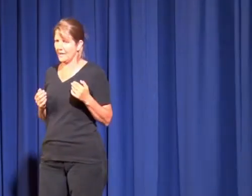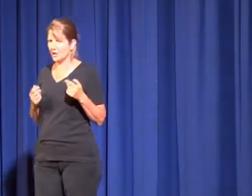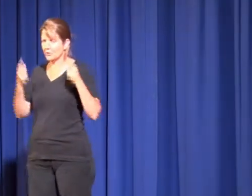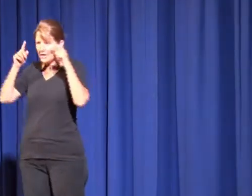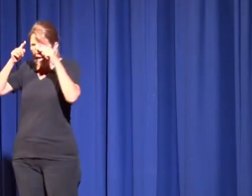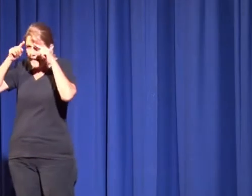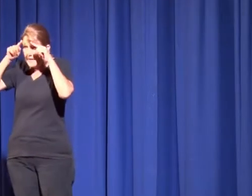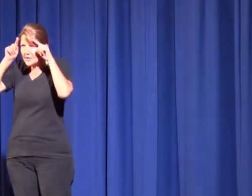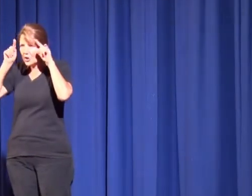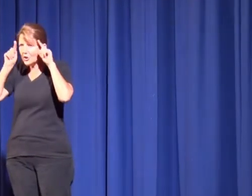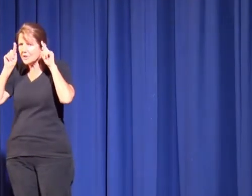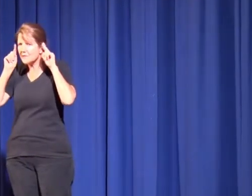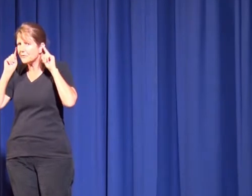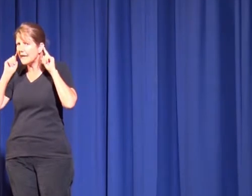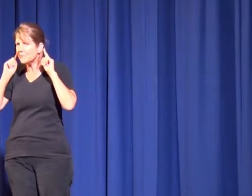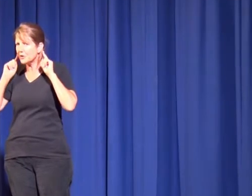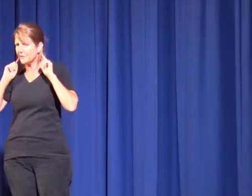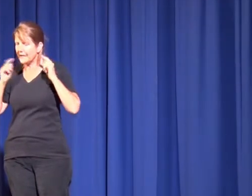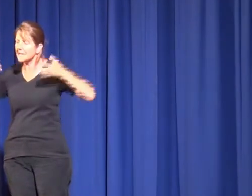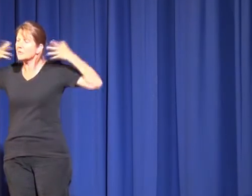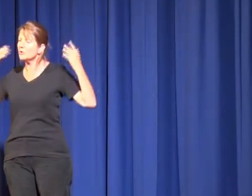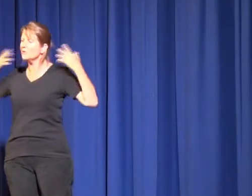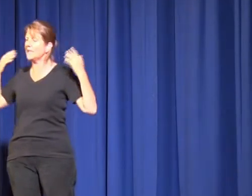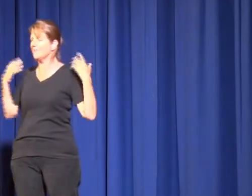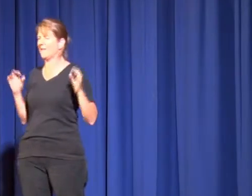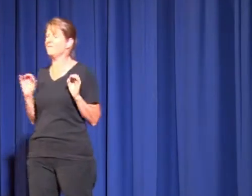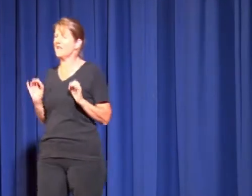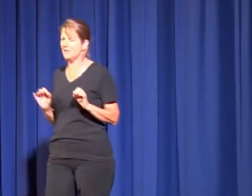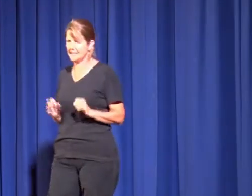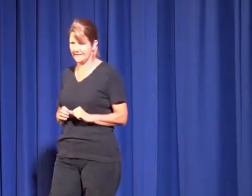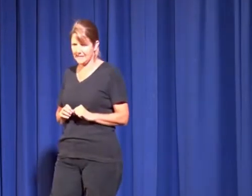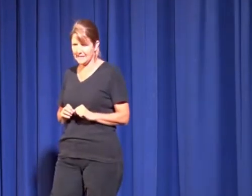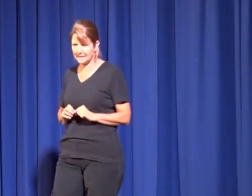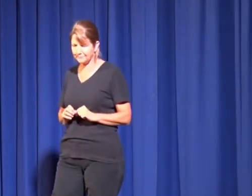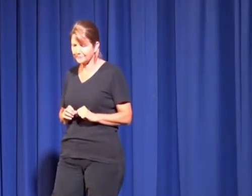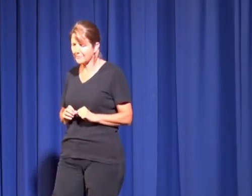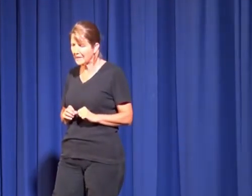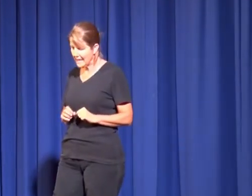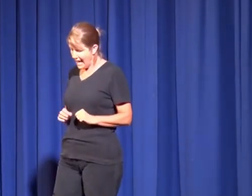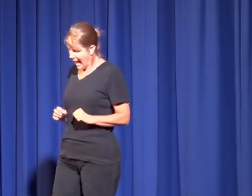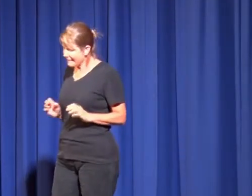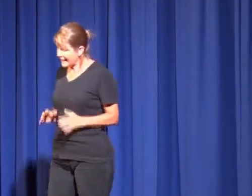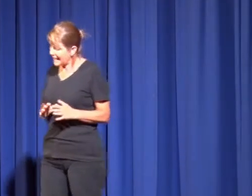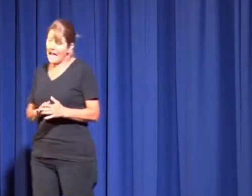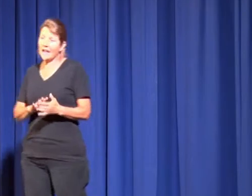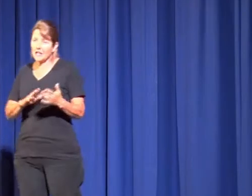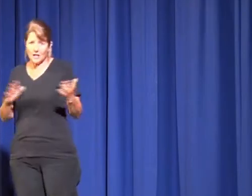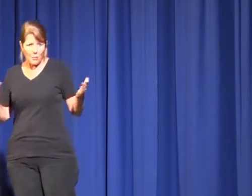eyeshadow and she had these curls that framed her face and it was all flicked back, very 70s. And Vicky had a